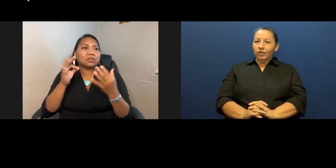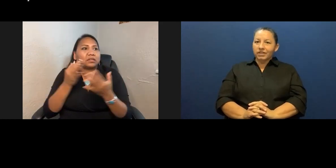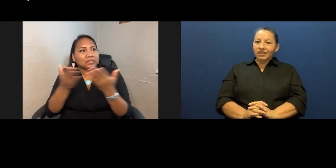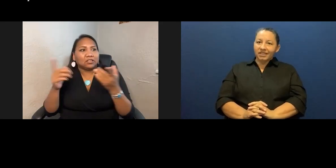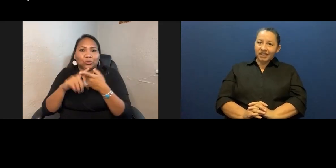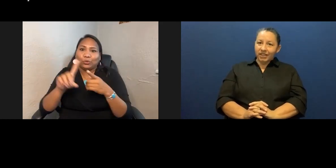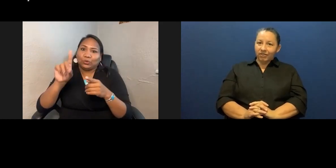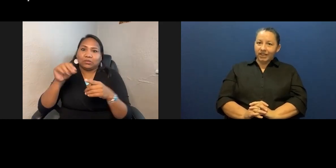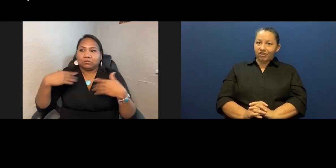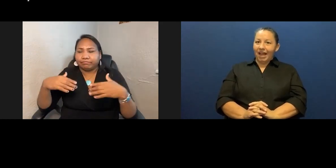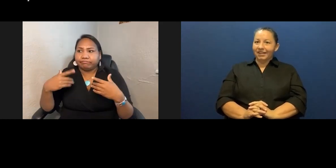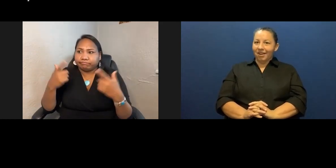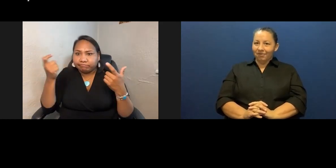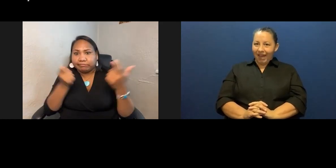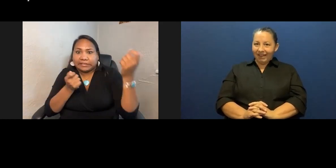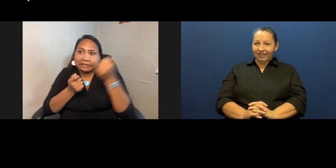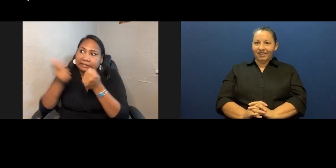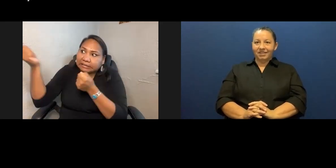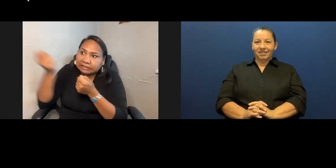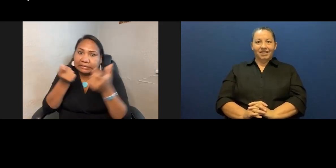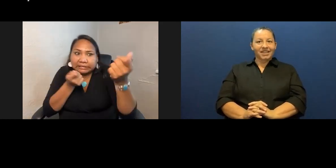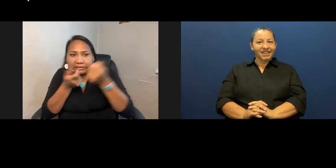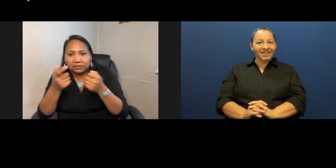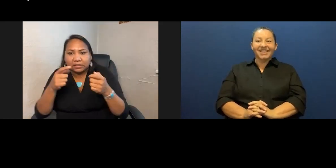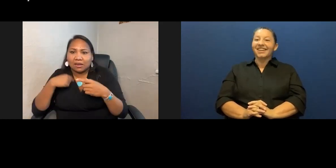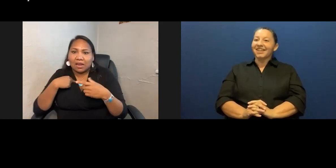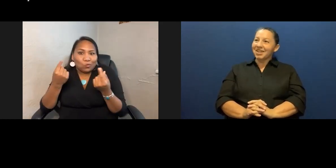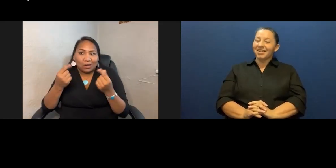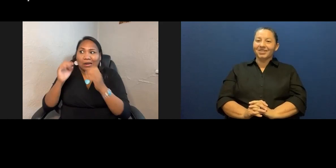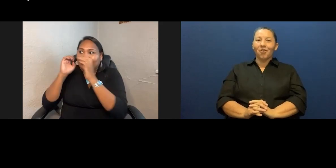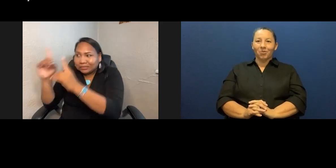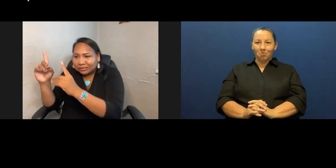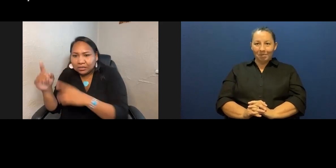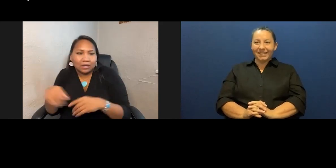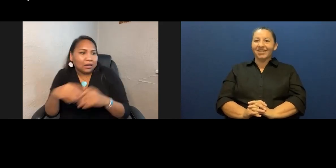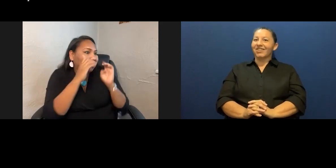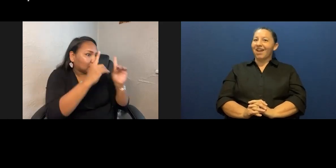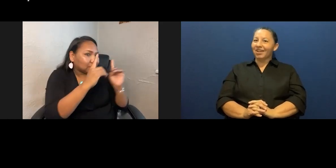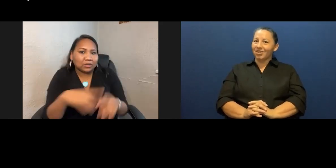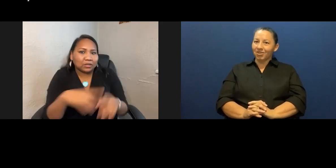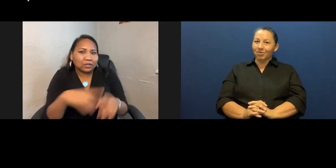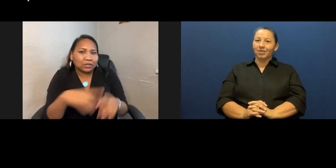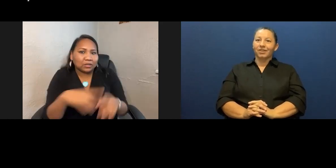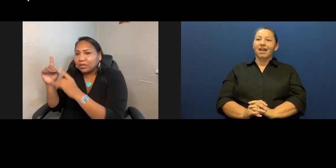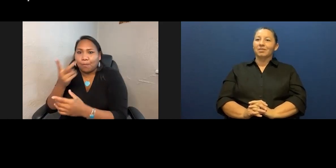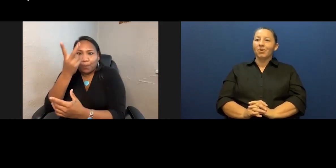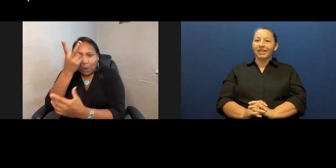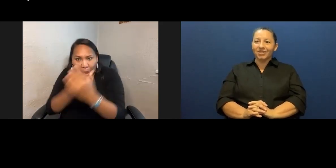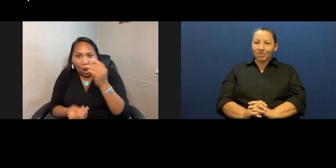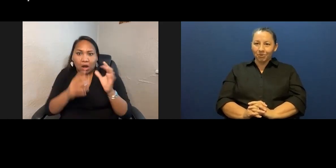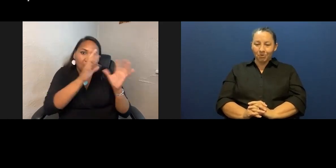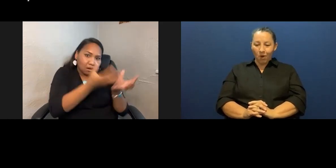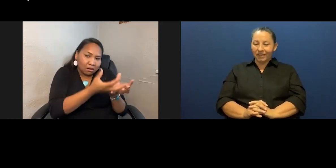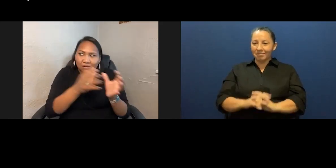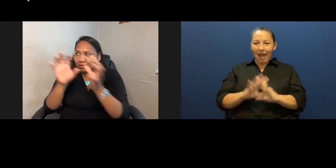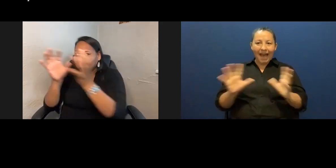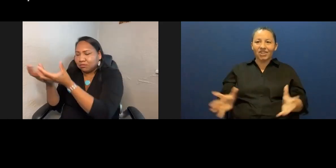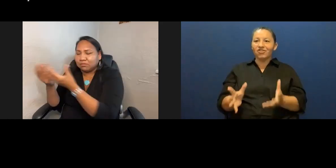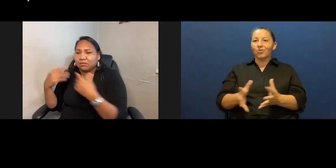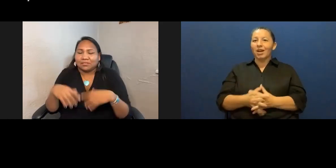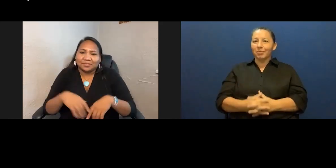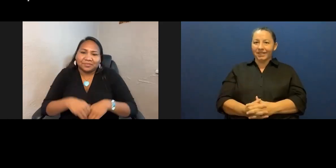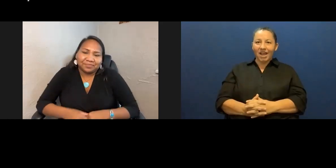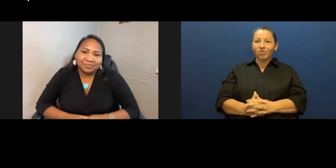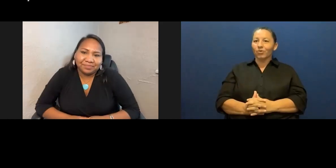The intersectionality of that is, is, it's overwhelming. There's a lot to do. There's a lot to pull into one package